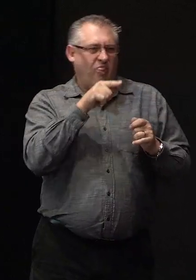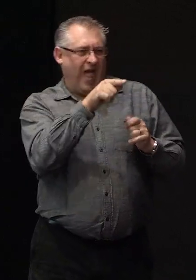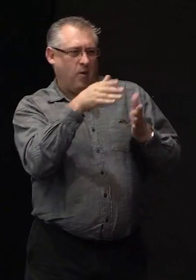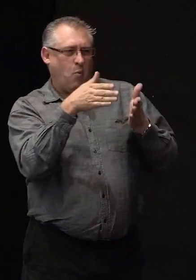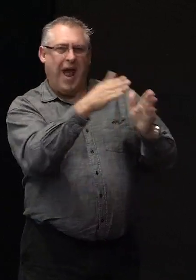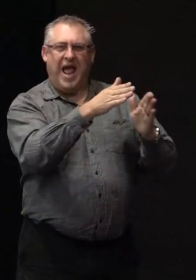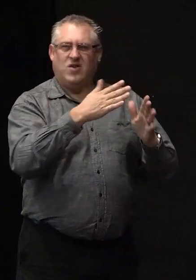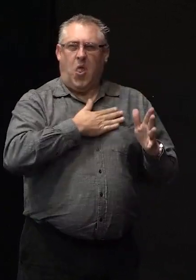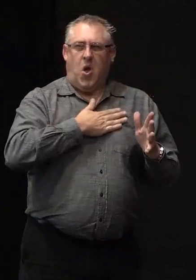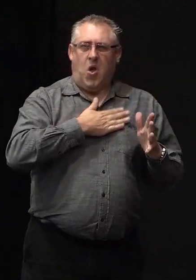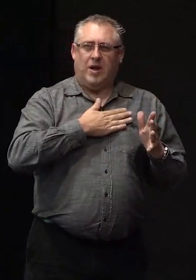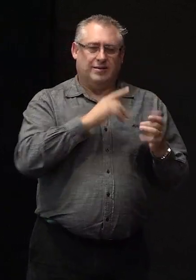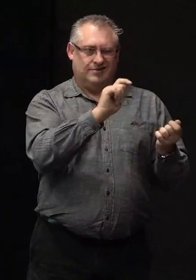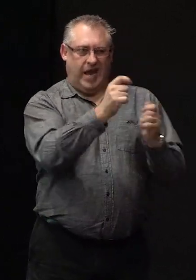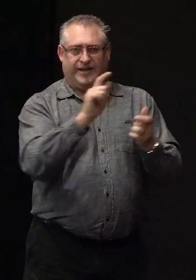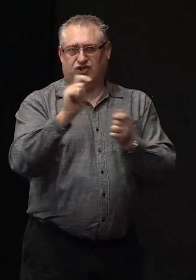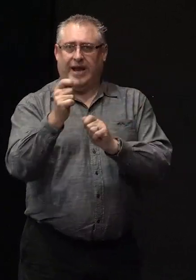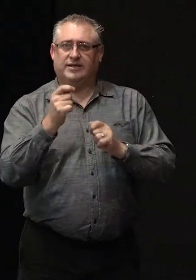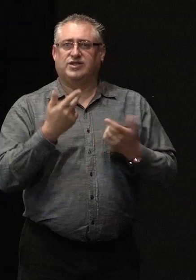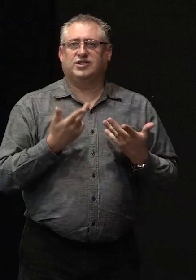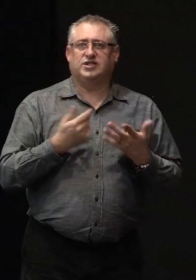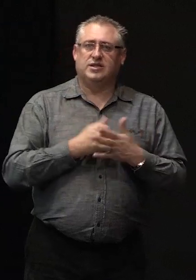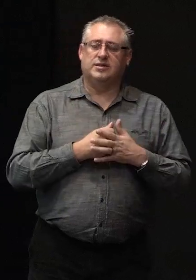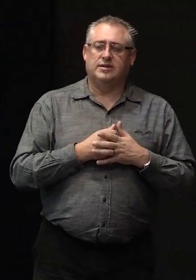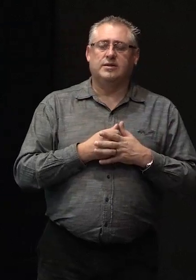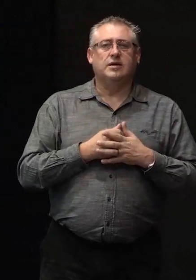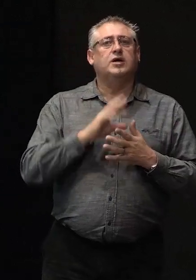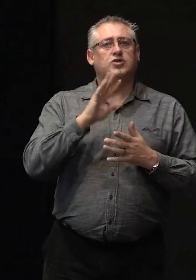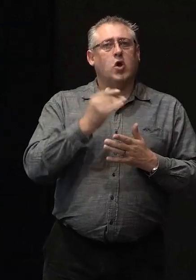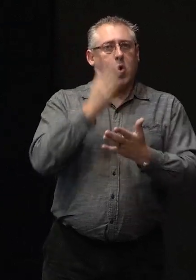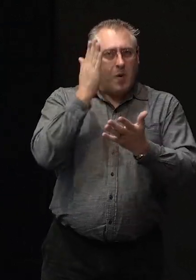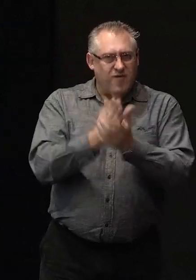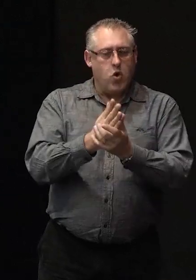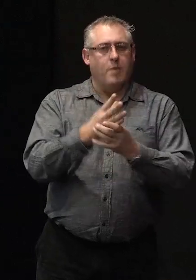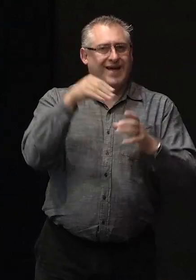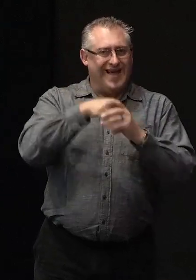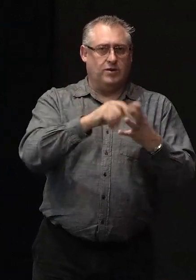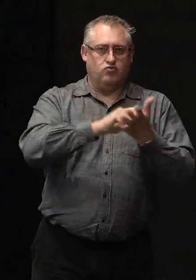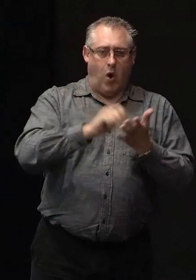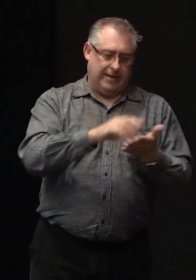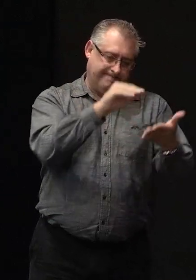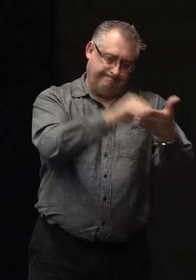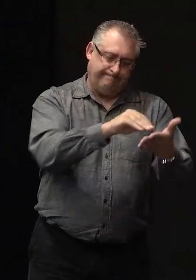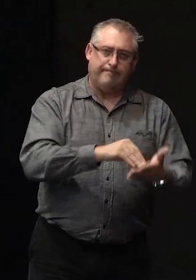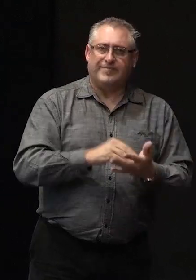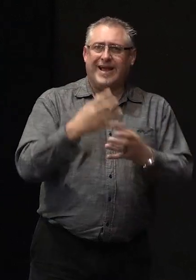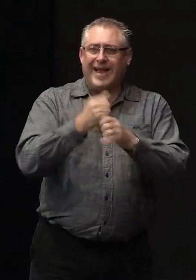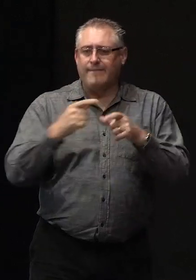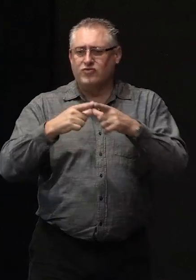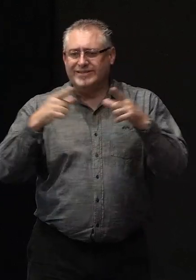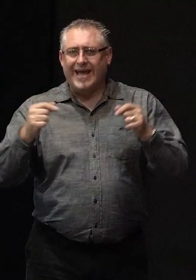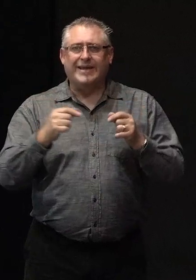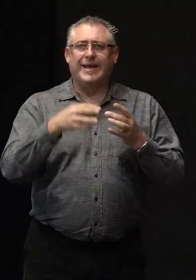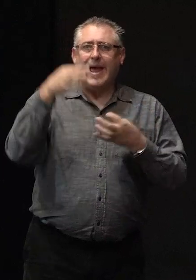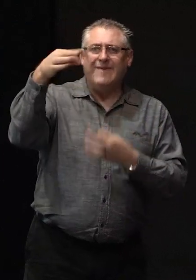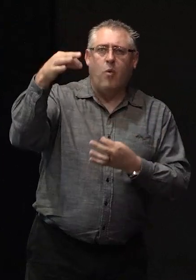been designed let's go this way so confirm it in writing keep all receipts invoices manufacturers warranties